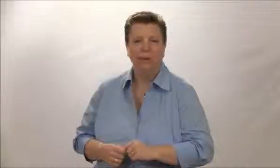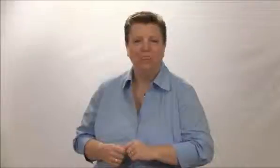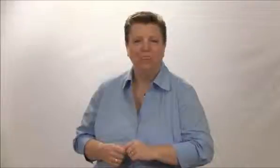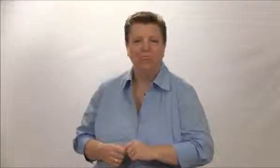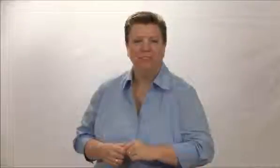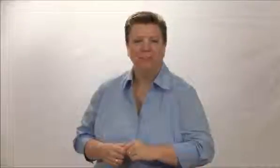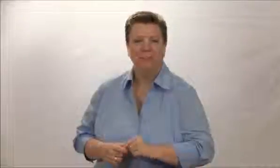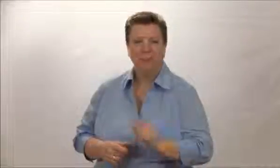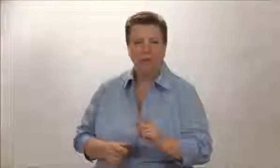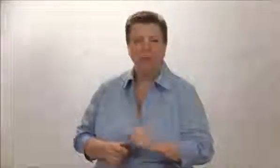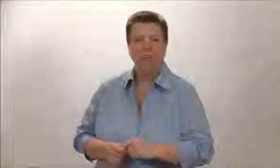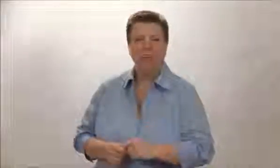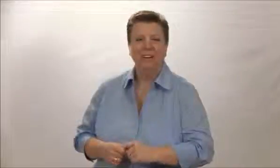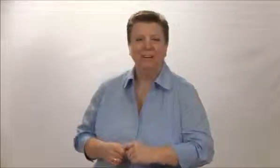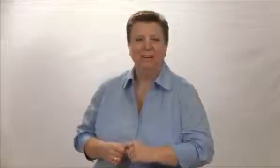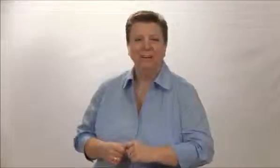Marketing Systems and we'll see you again soon.